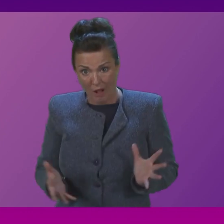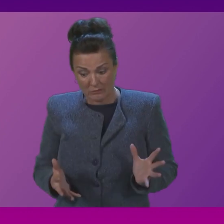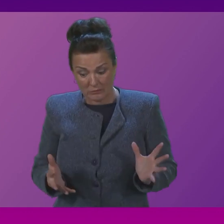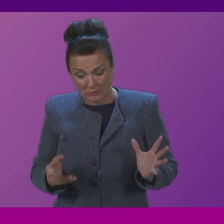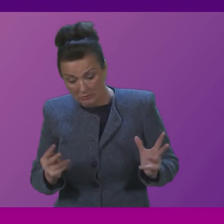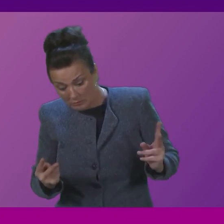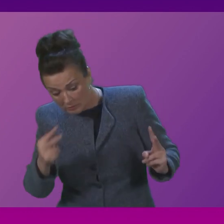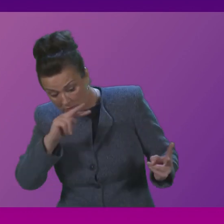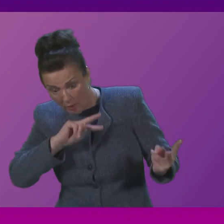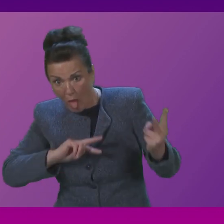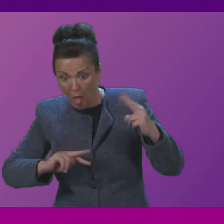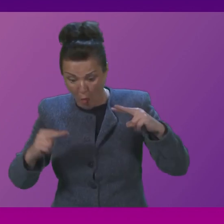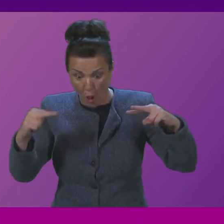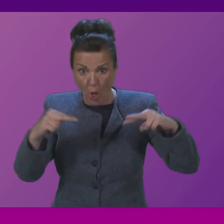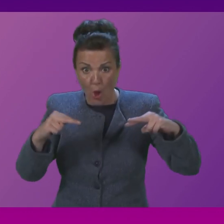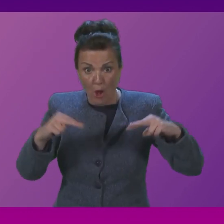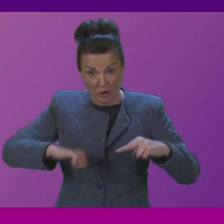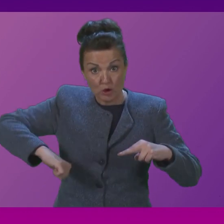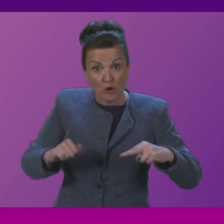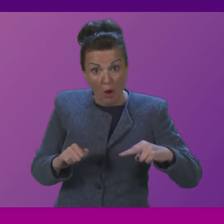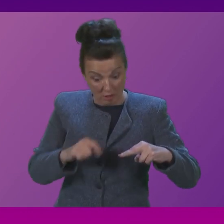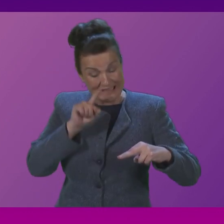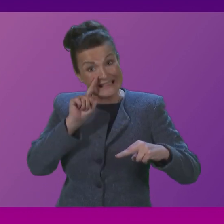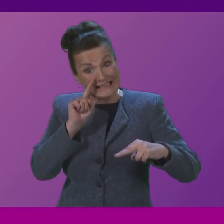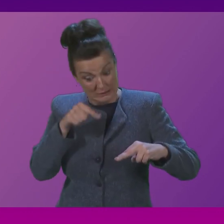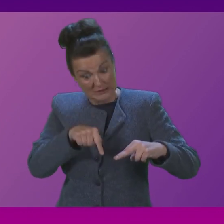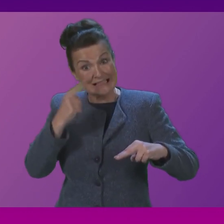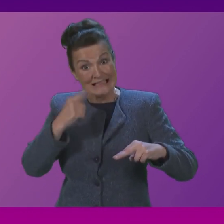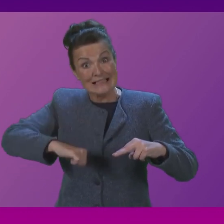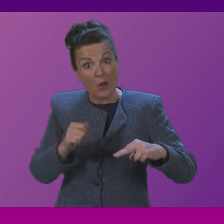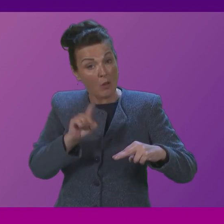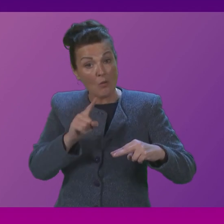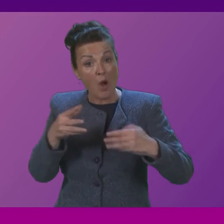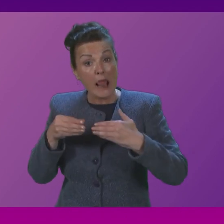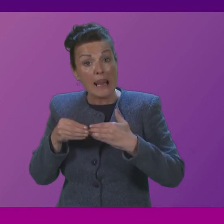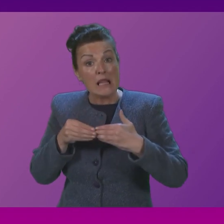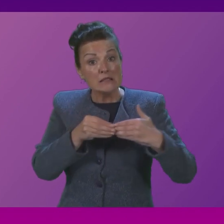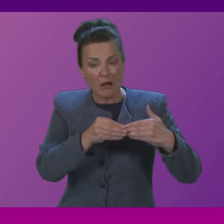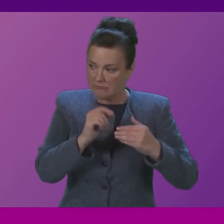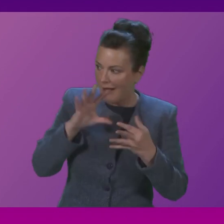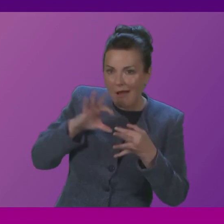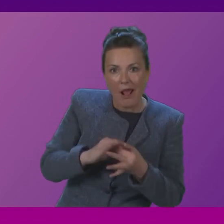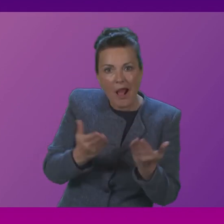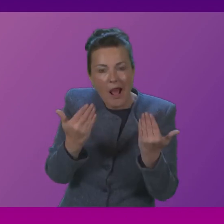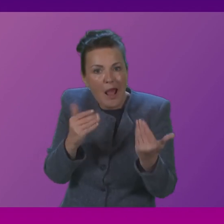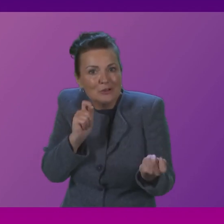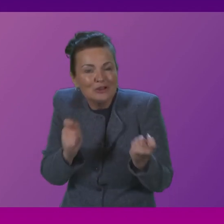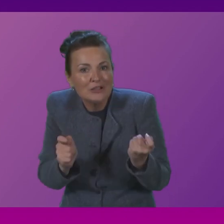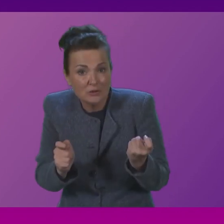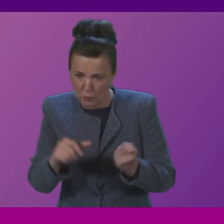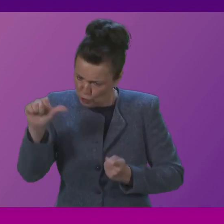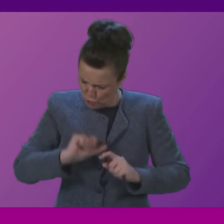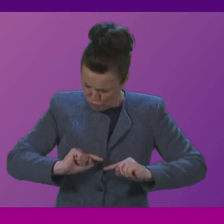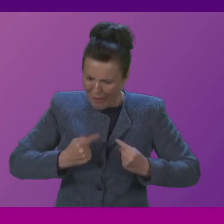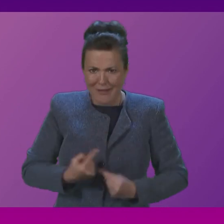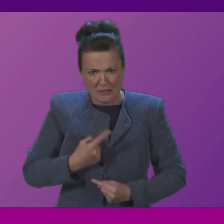across the world as a leader on these issues so we should continue to challenge ourselves at home we should continue to